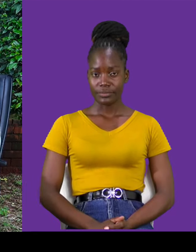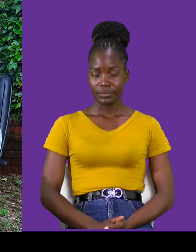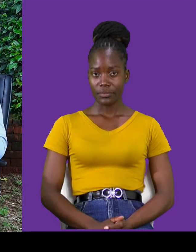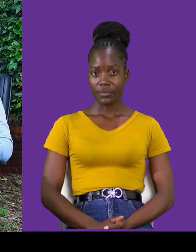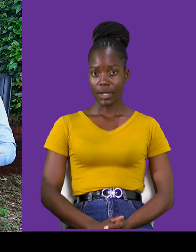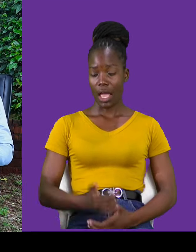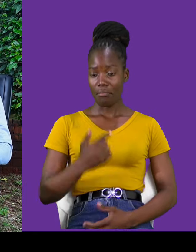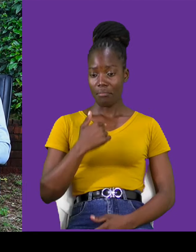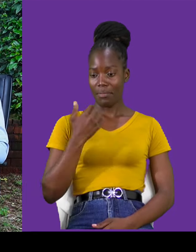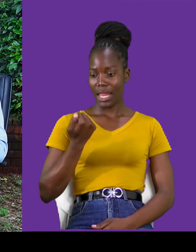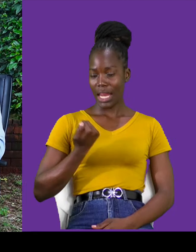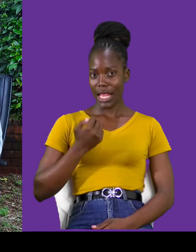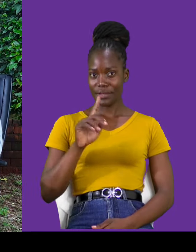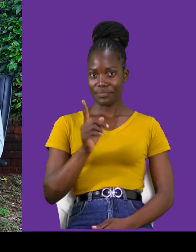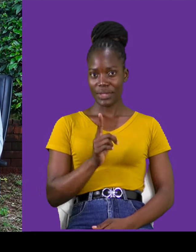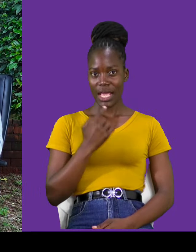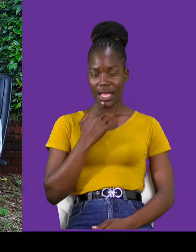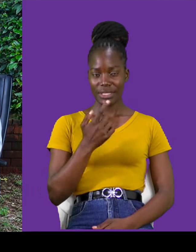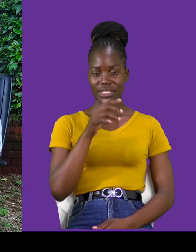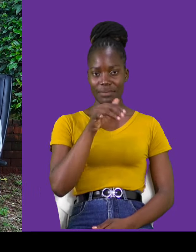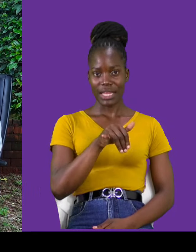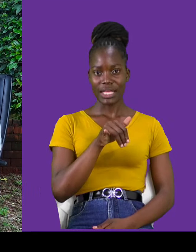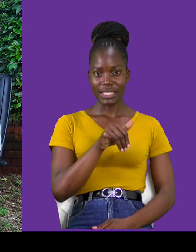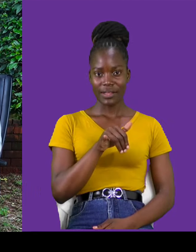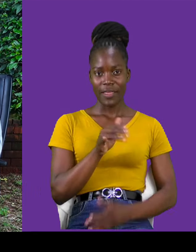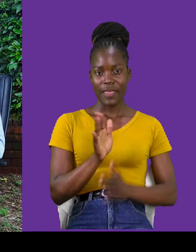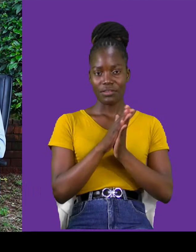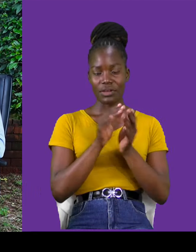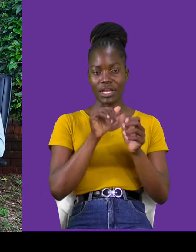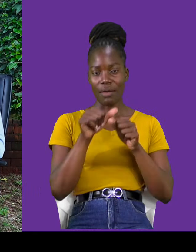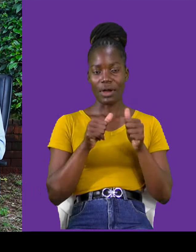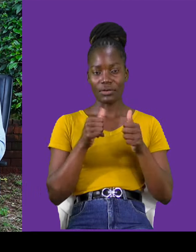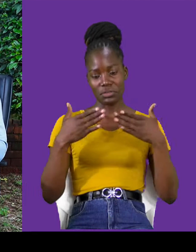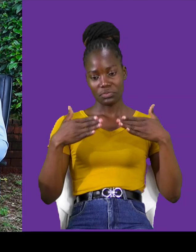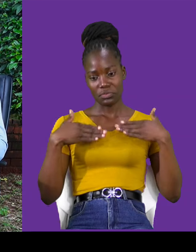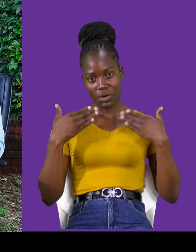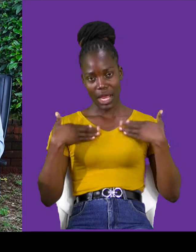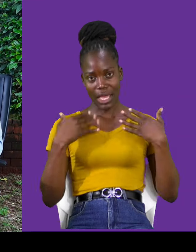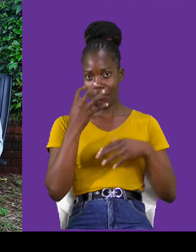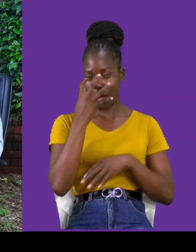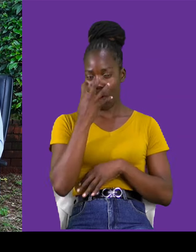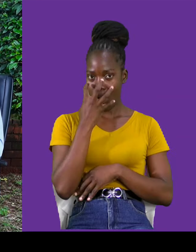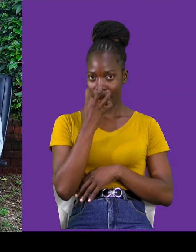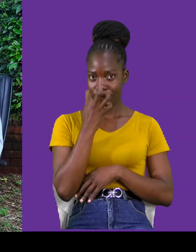a lady. When you mesema stories are kutraia mauwa, just to clarify.